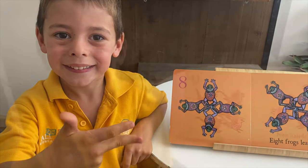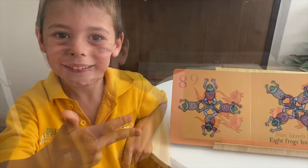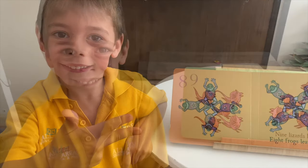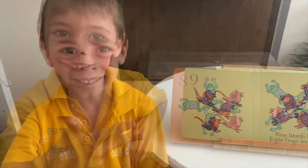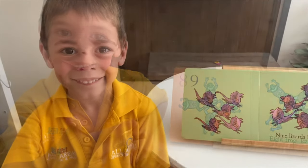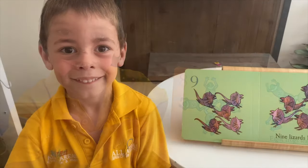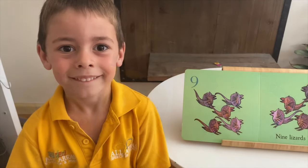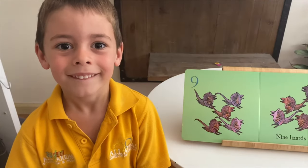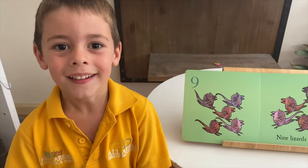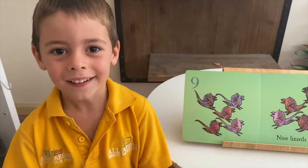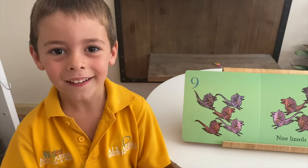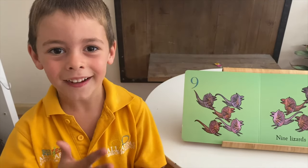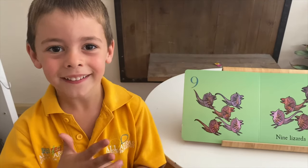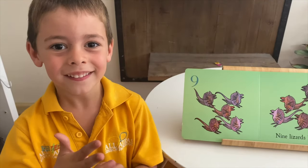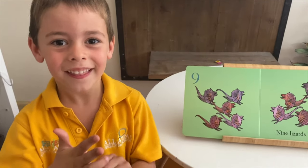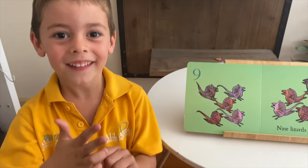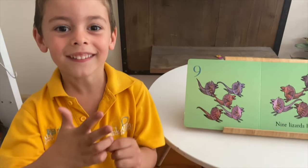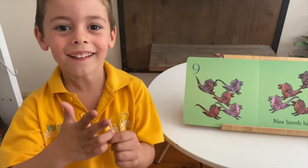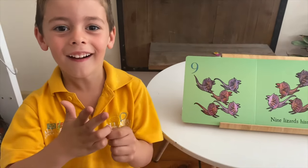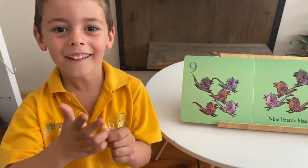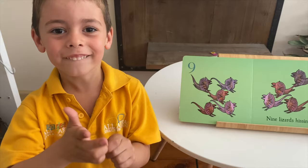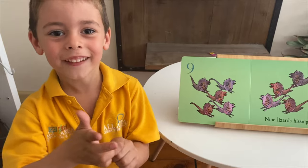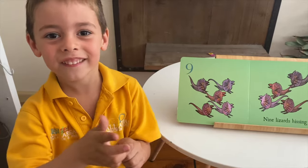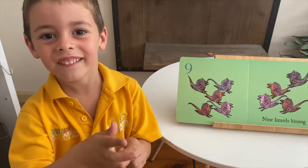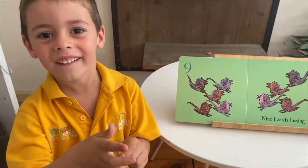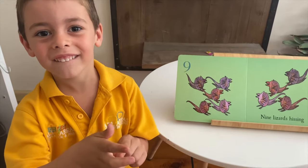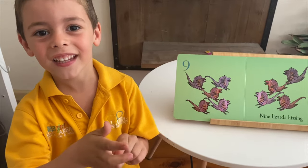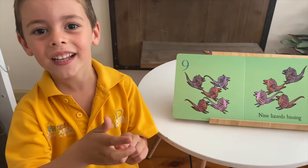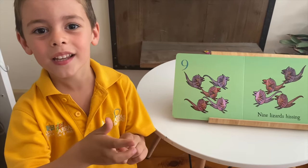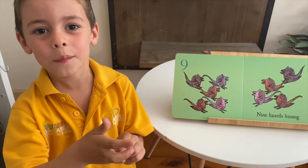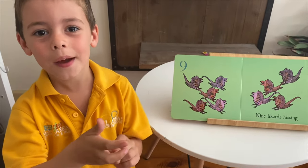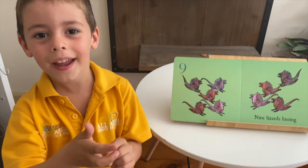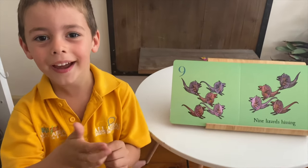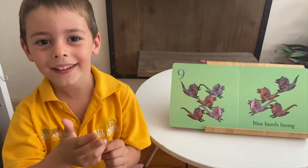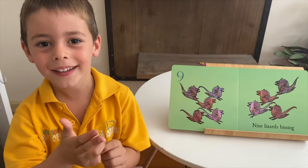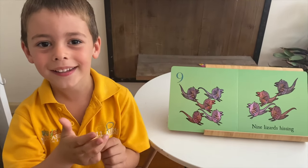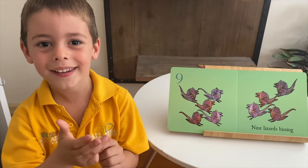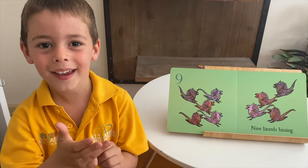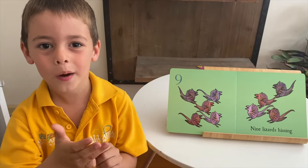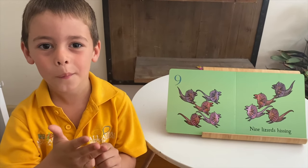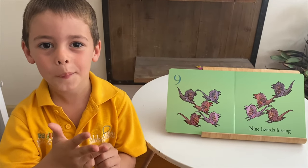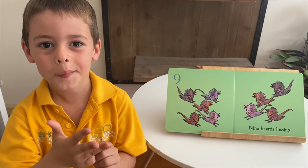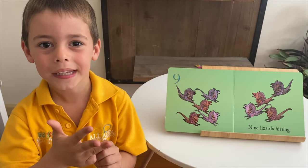eight nine that's a hard one so i'm going to use my other hand to help me